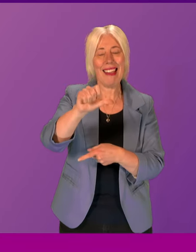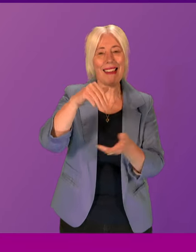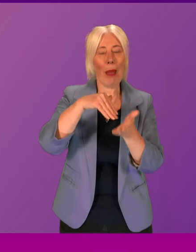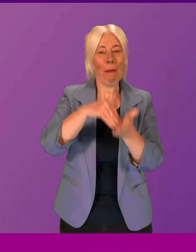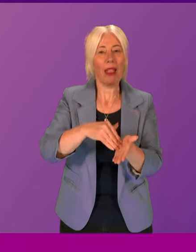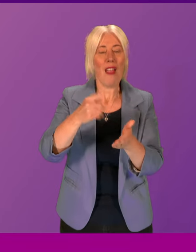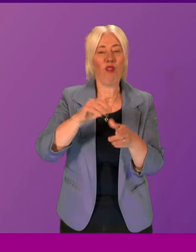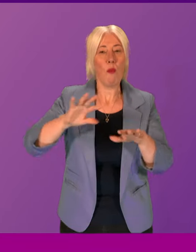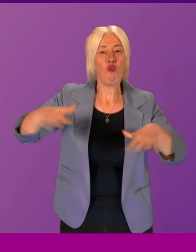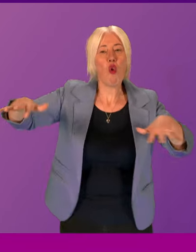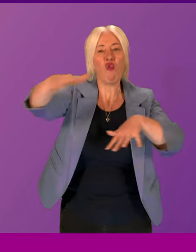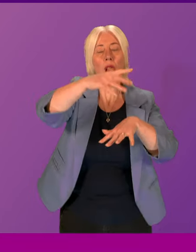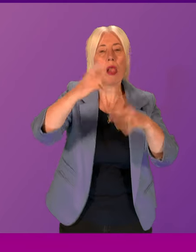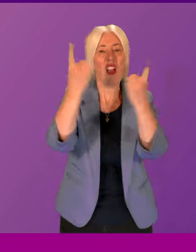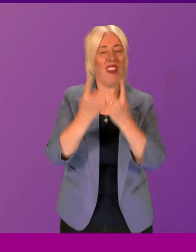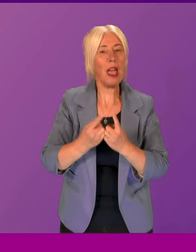portfolio?